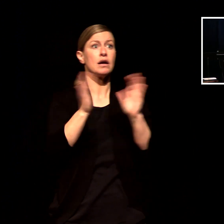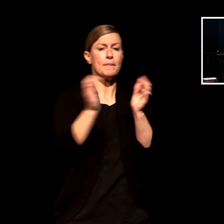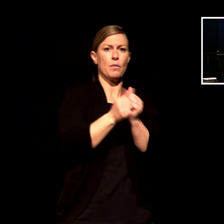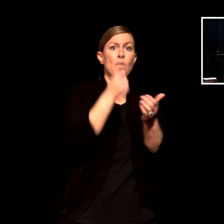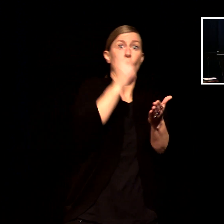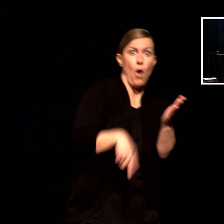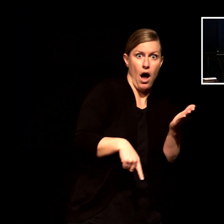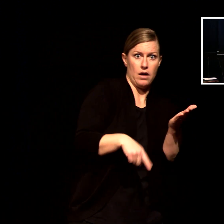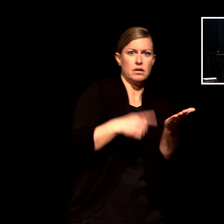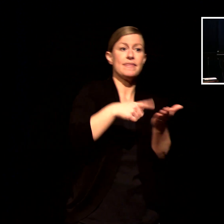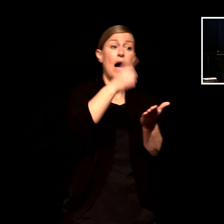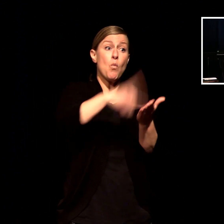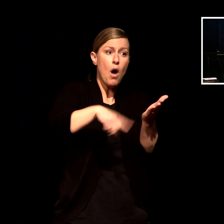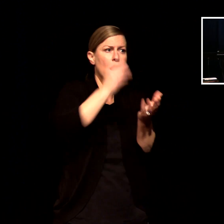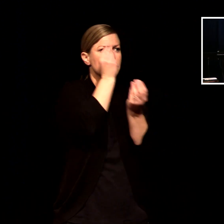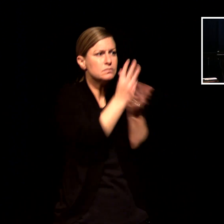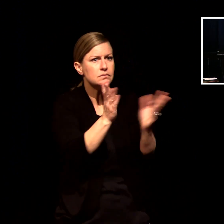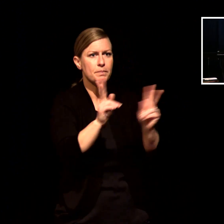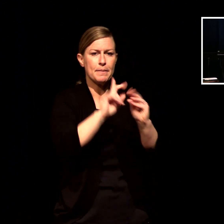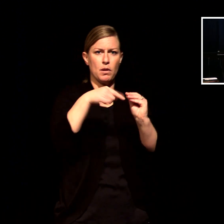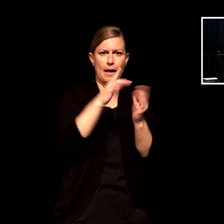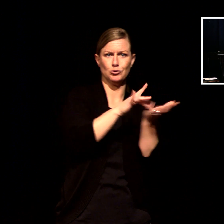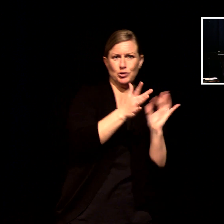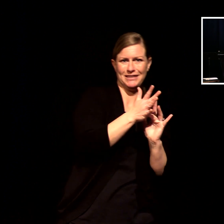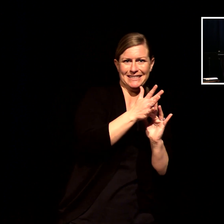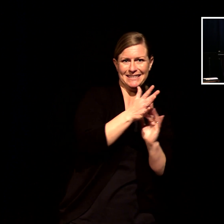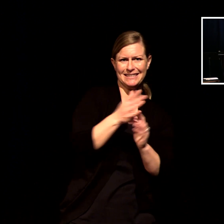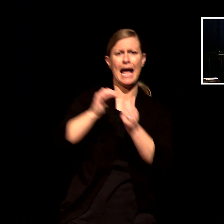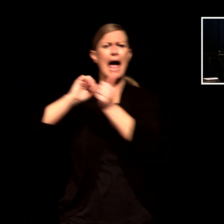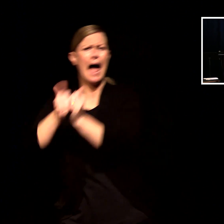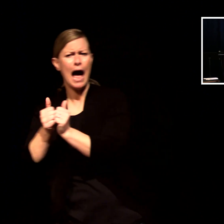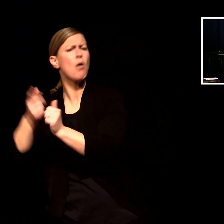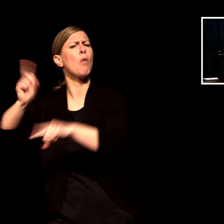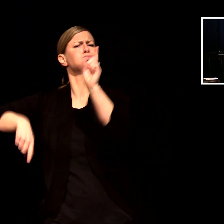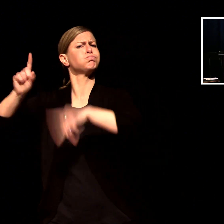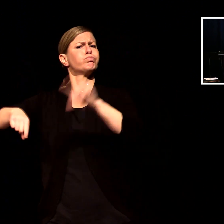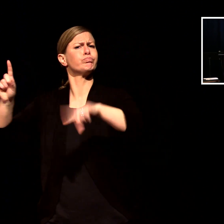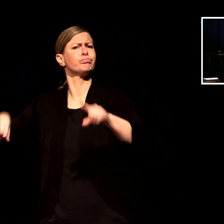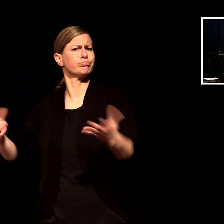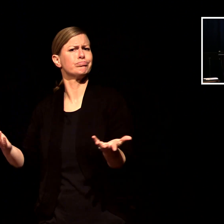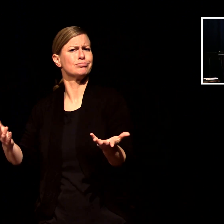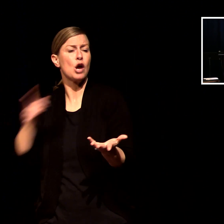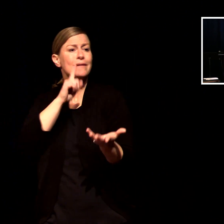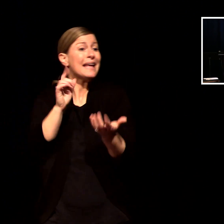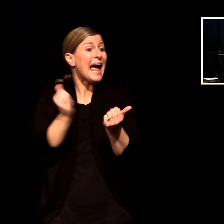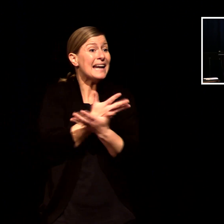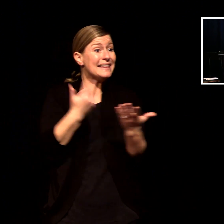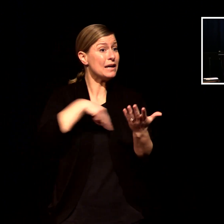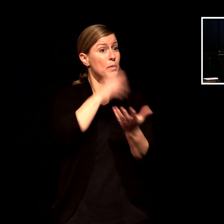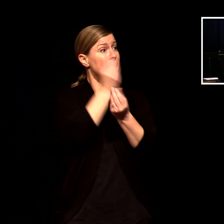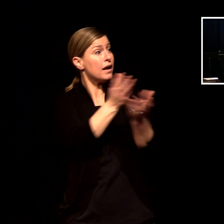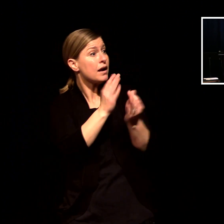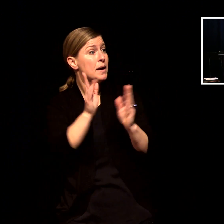mission material anything we do in the name of jesus that brings freedom is us being on mission